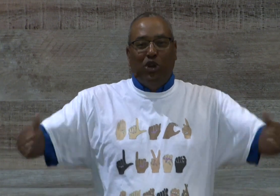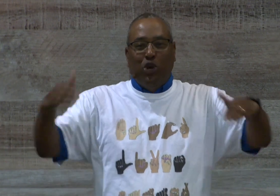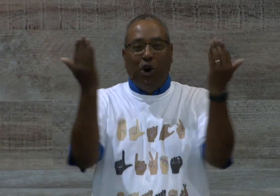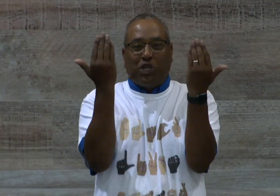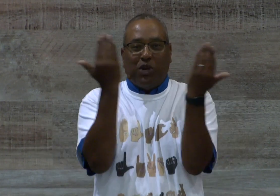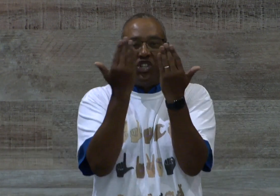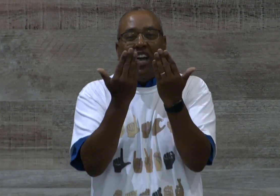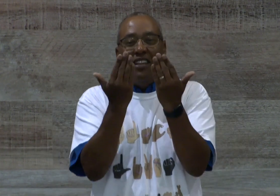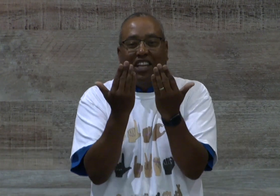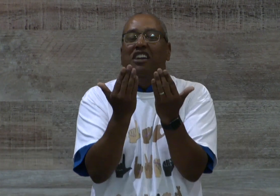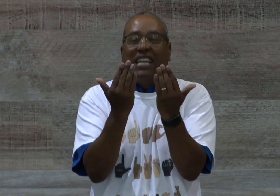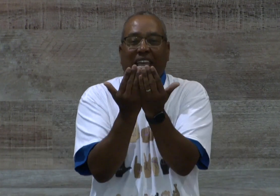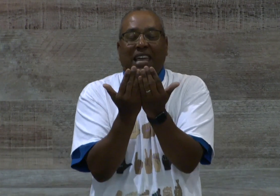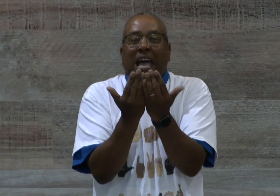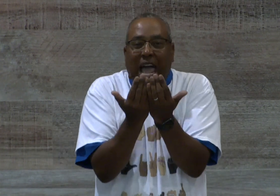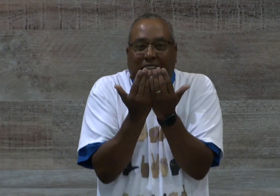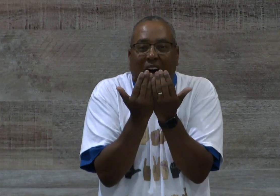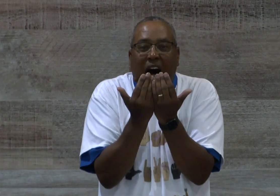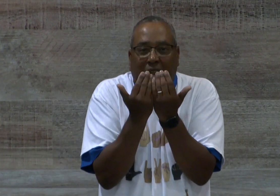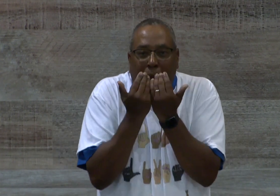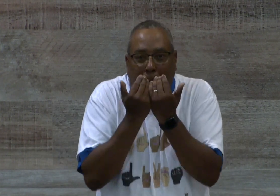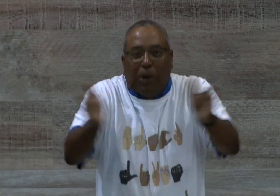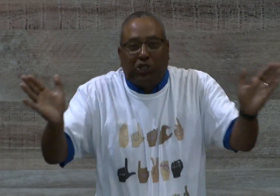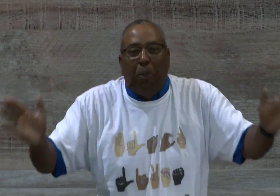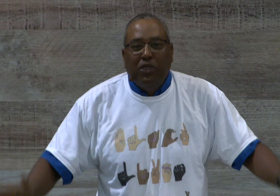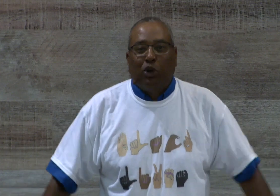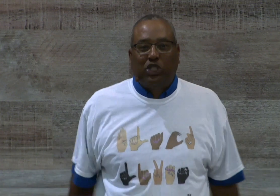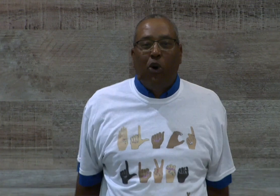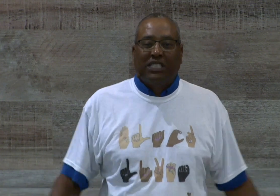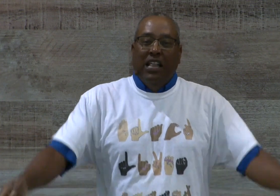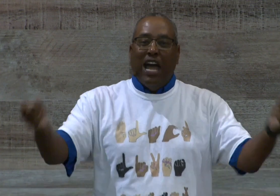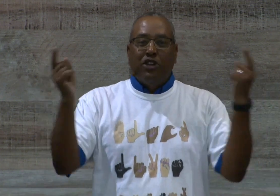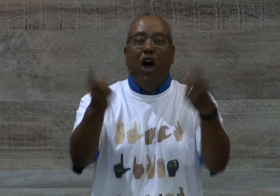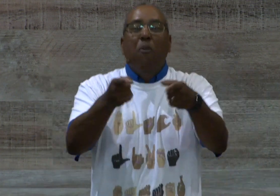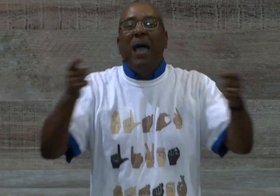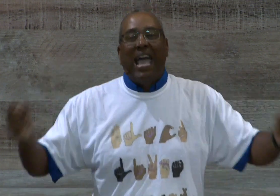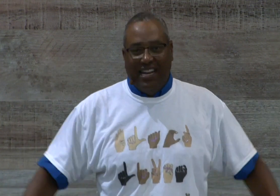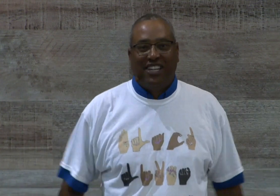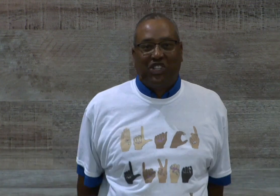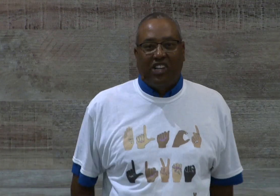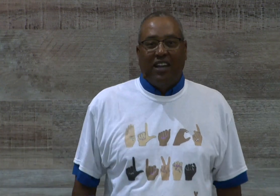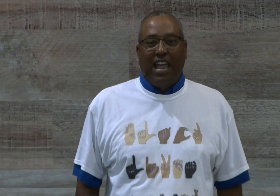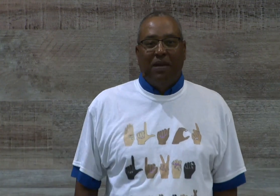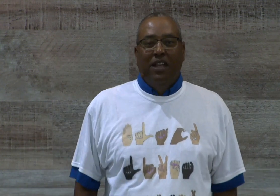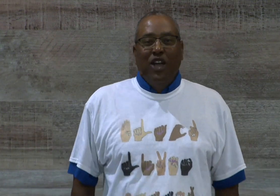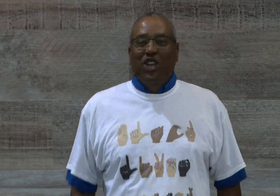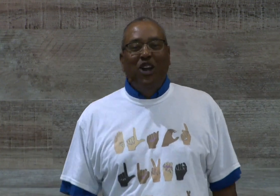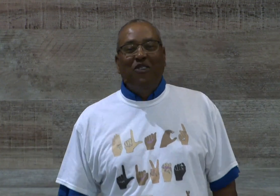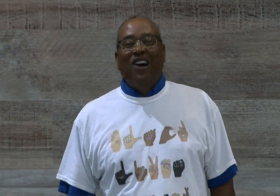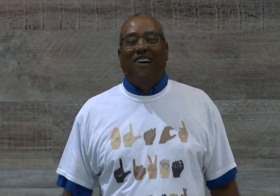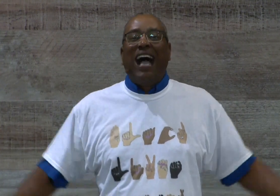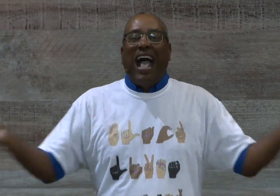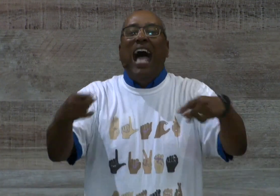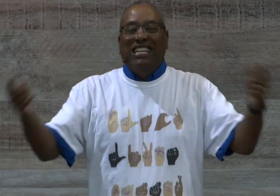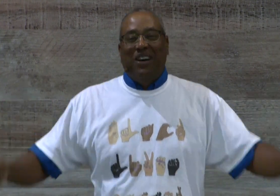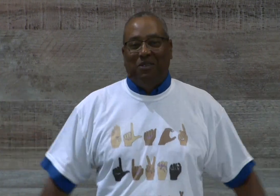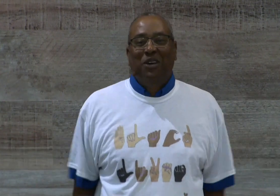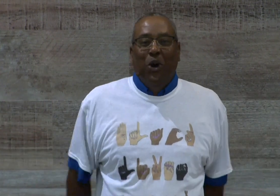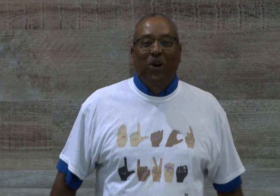doors were shut and you couldn't get in and God burst open those doors that no man could shut. Amen? You don't know like I know what